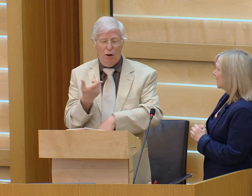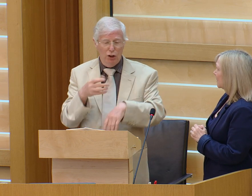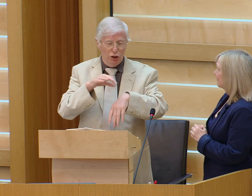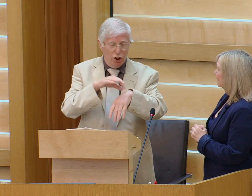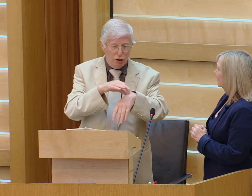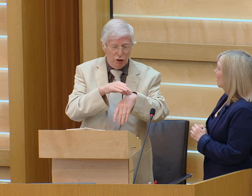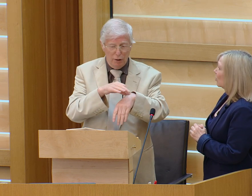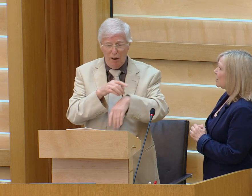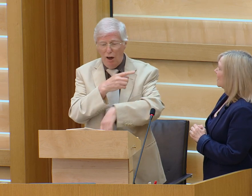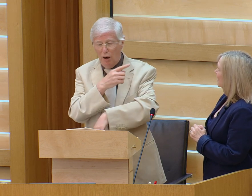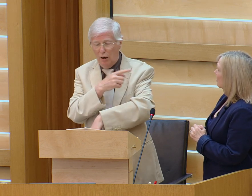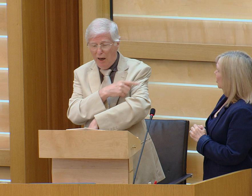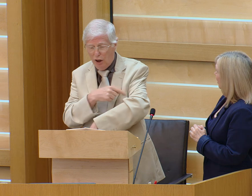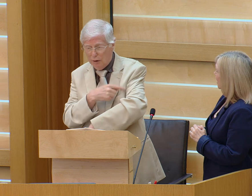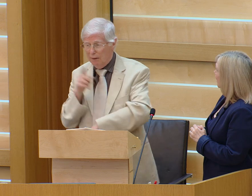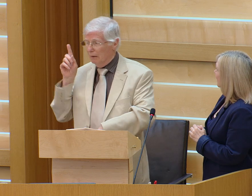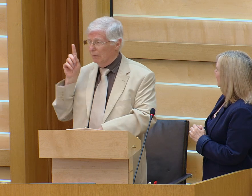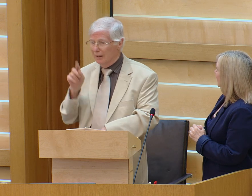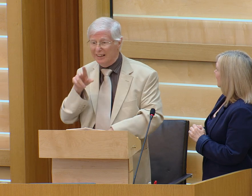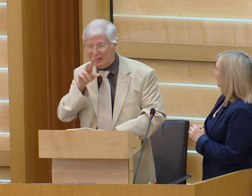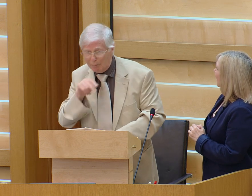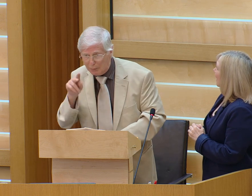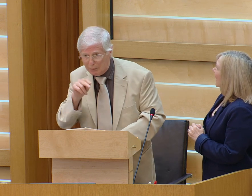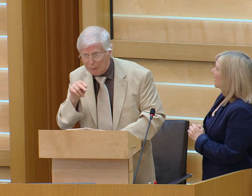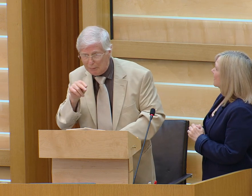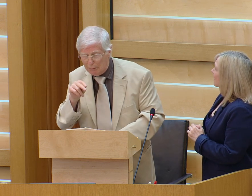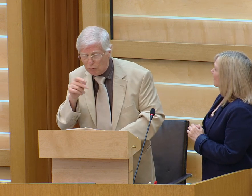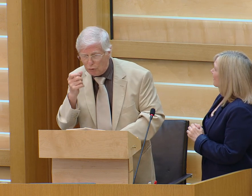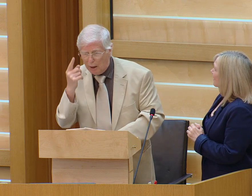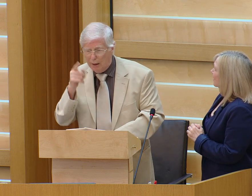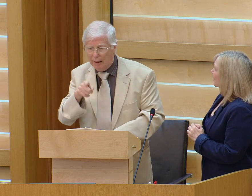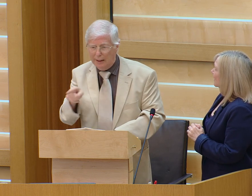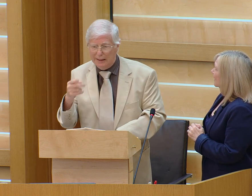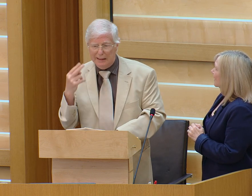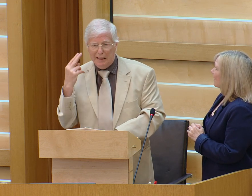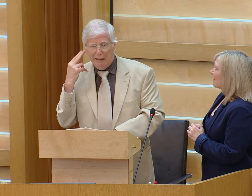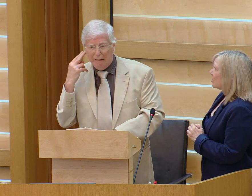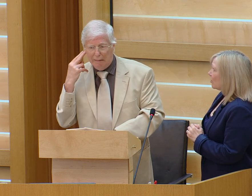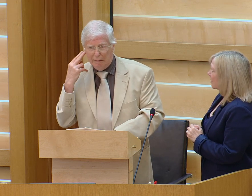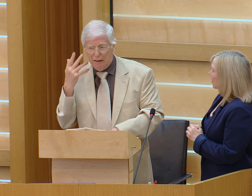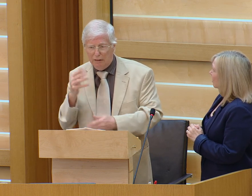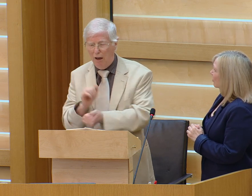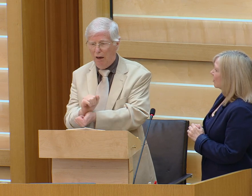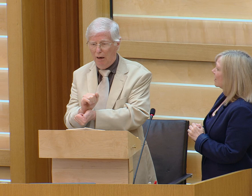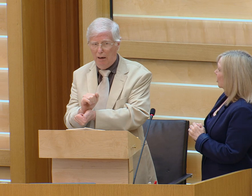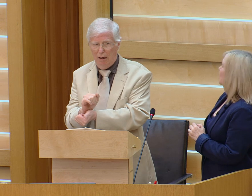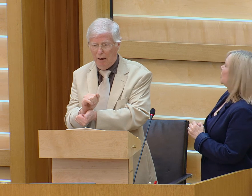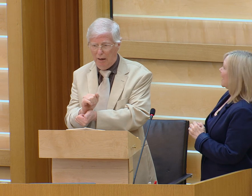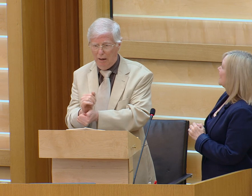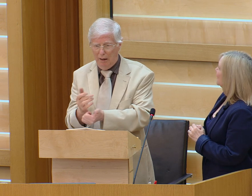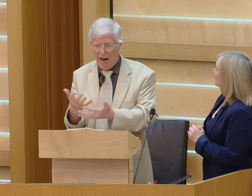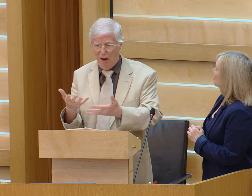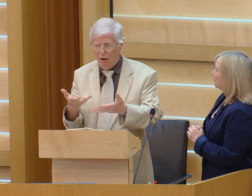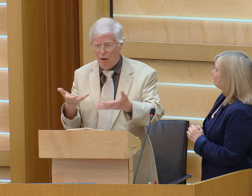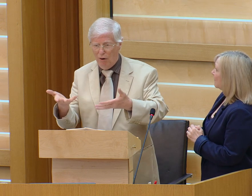hospital or to see their doctor and the doctor or the nurse